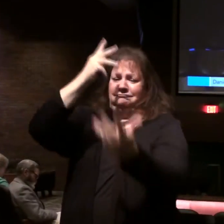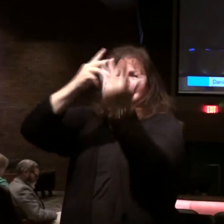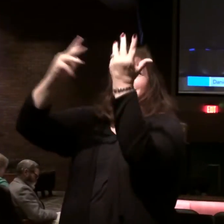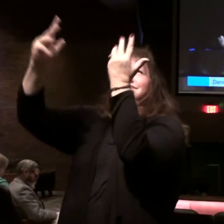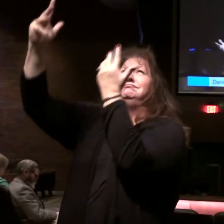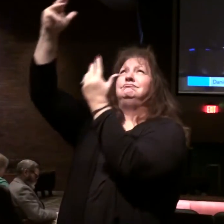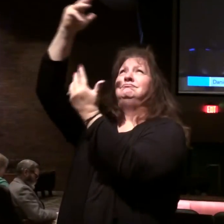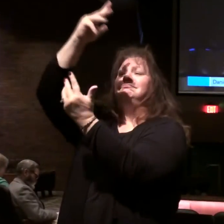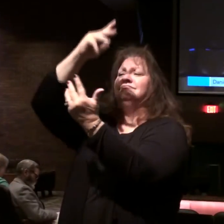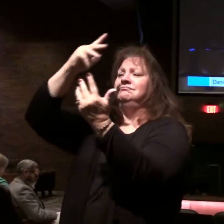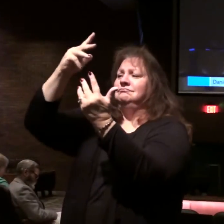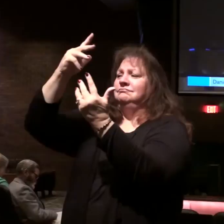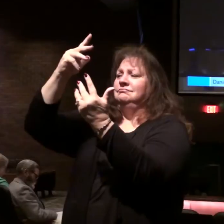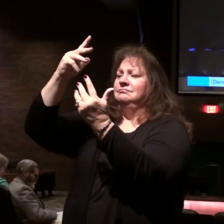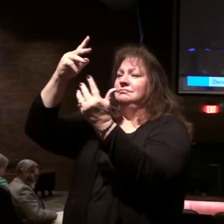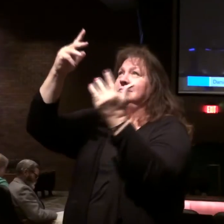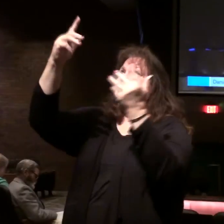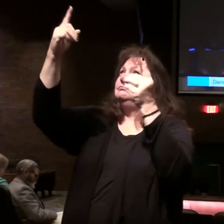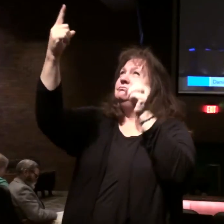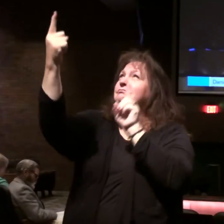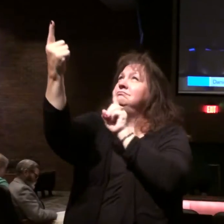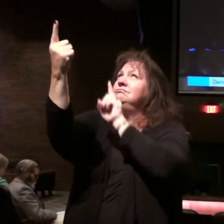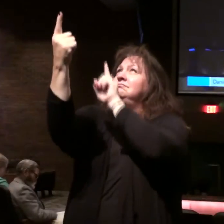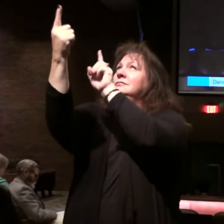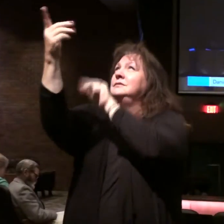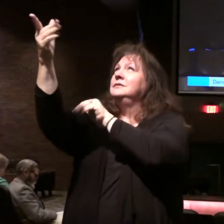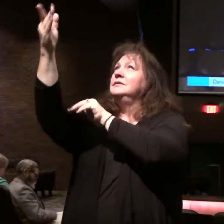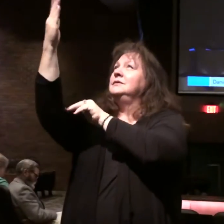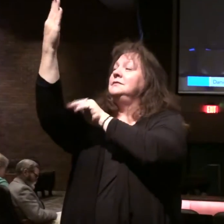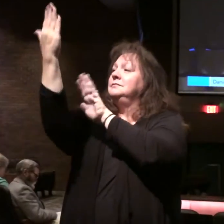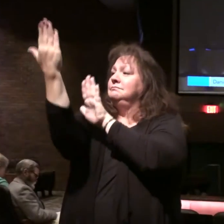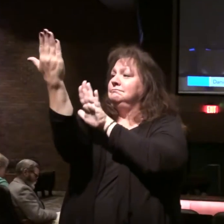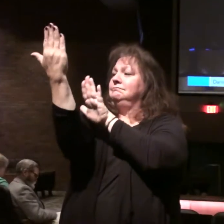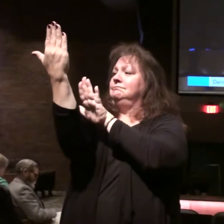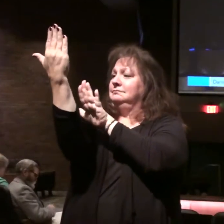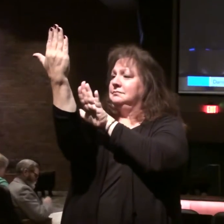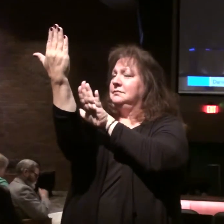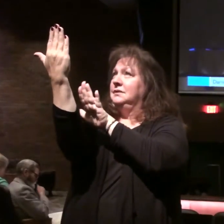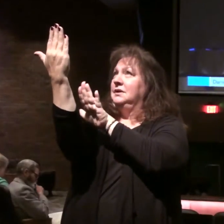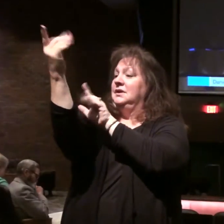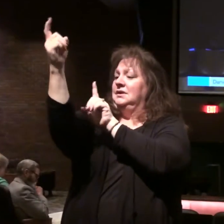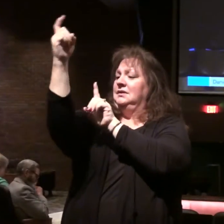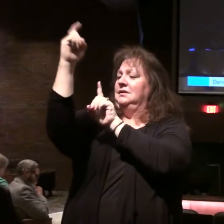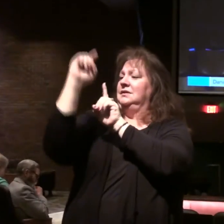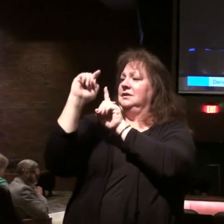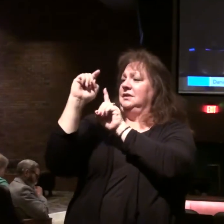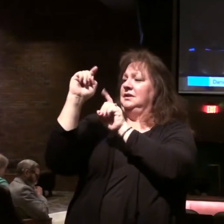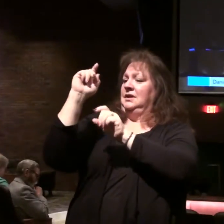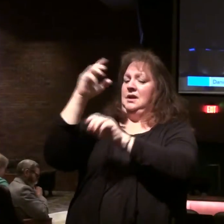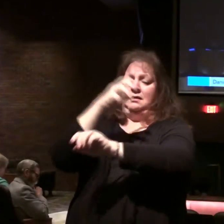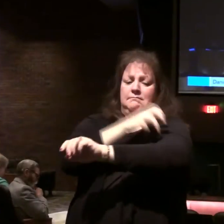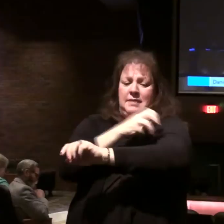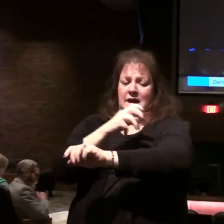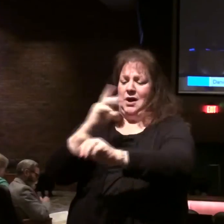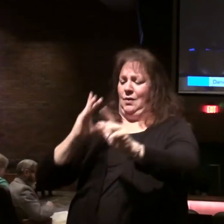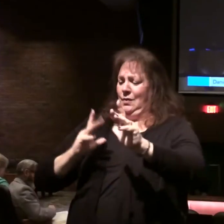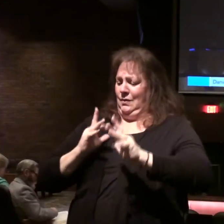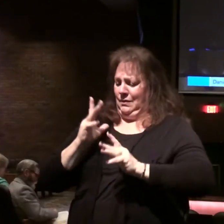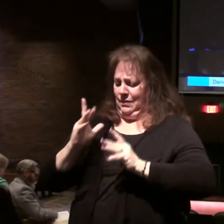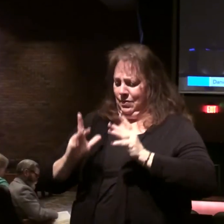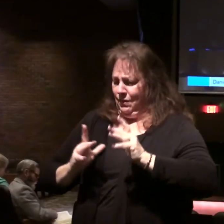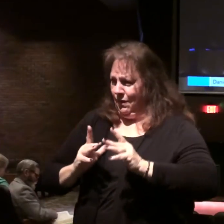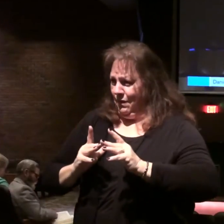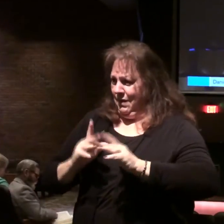heaven. He came up to the ancient of days and was presented before him. To him was given dominion, glory,